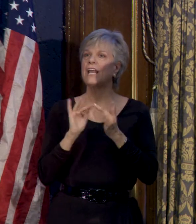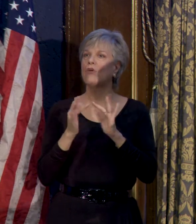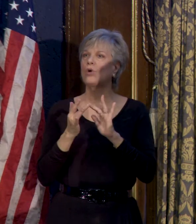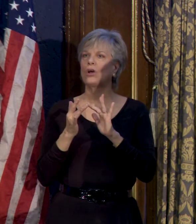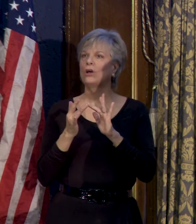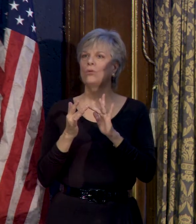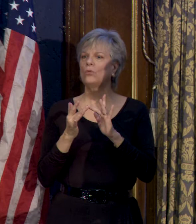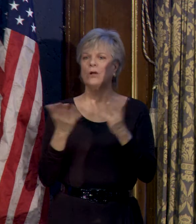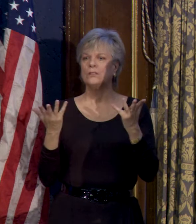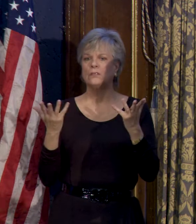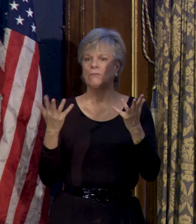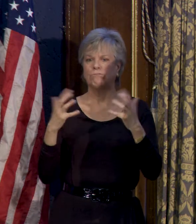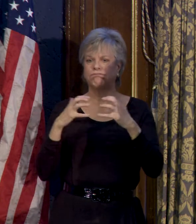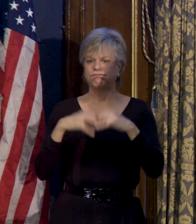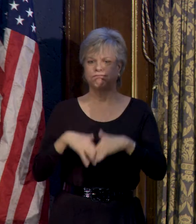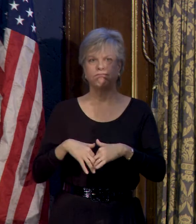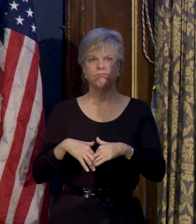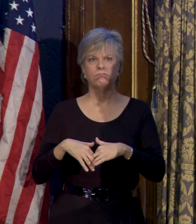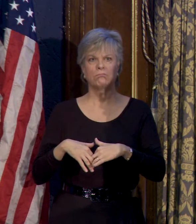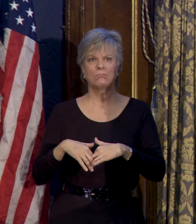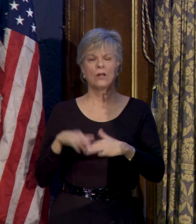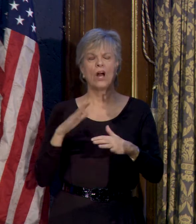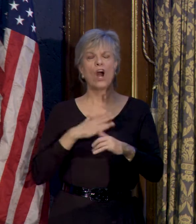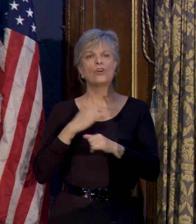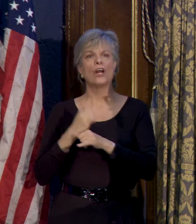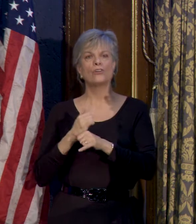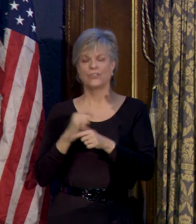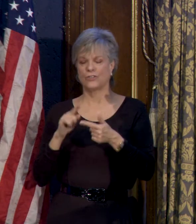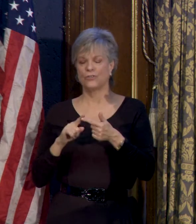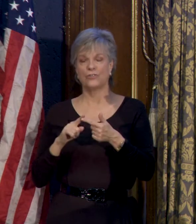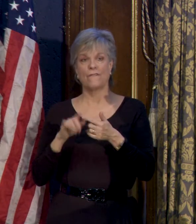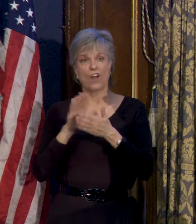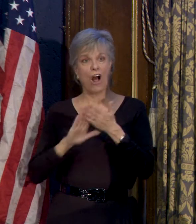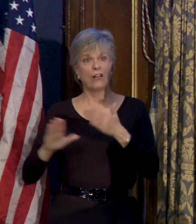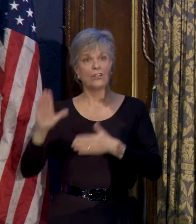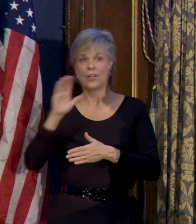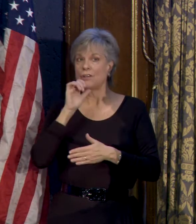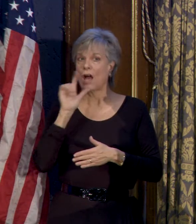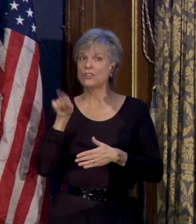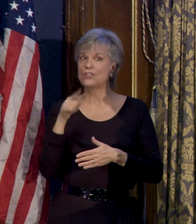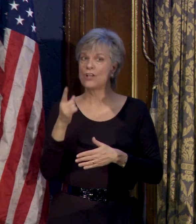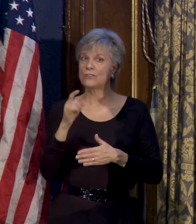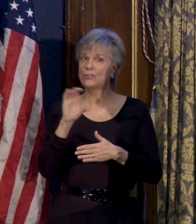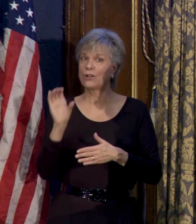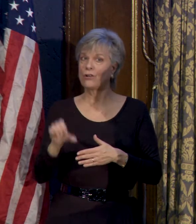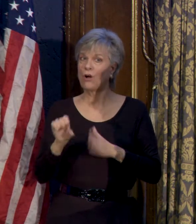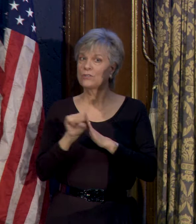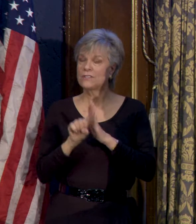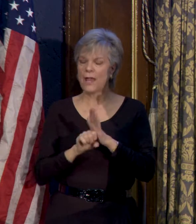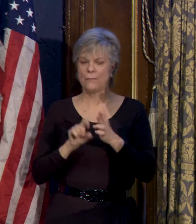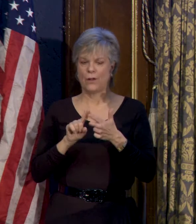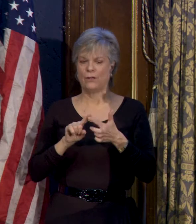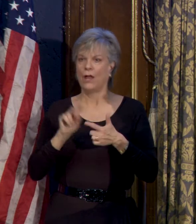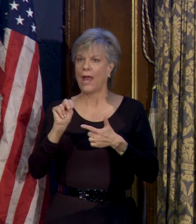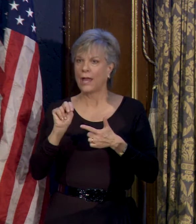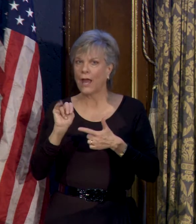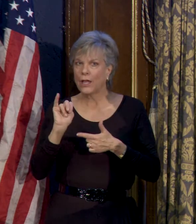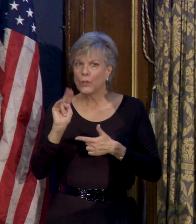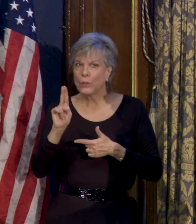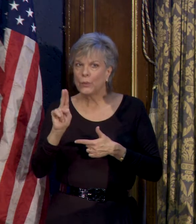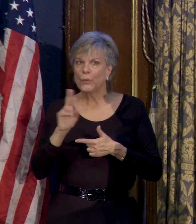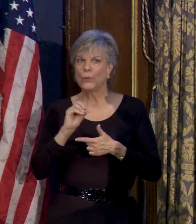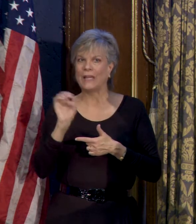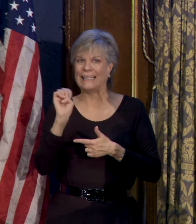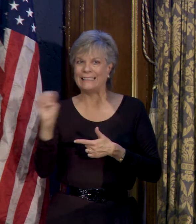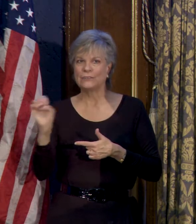devastated. Our institutions of public higher education and not just Chicago State but Northeastern Illinois University and